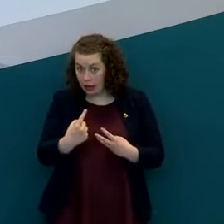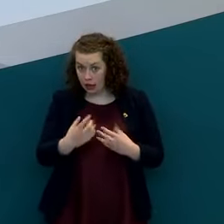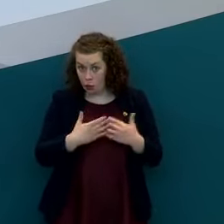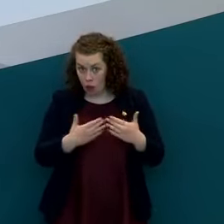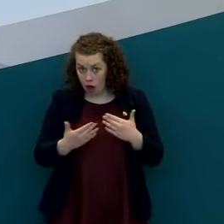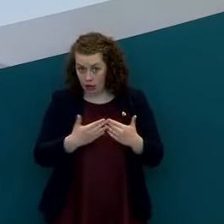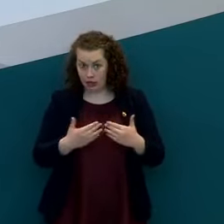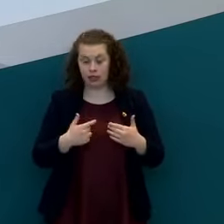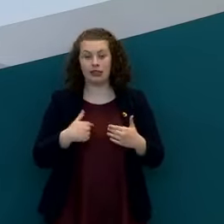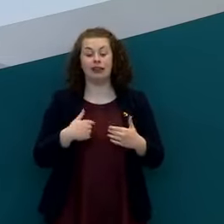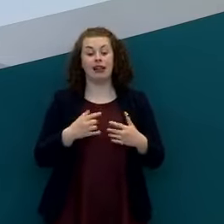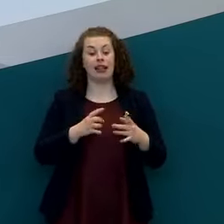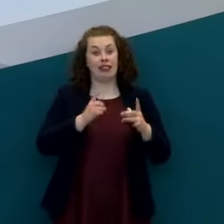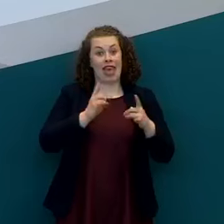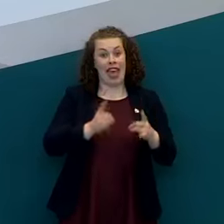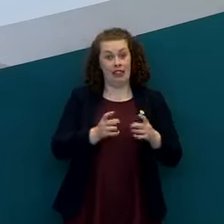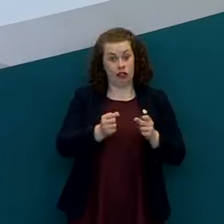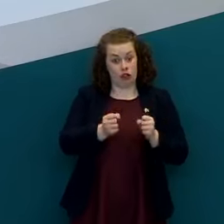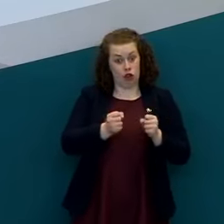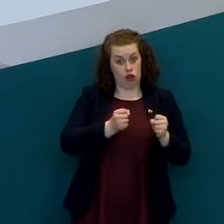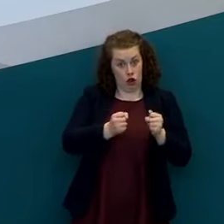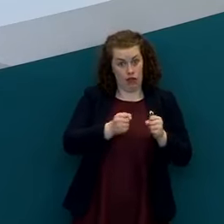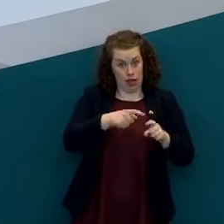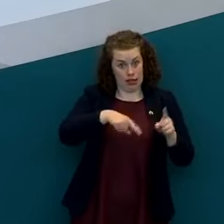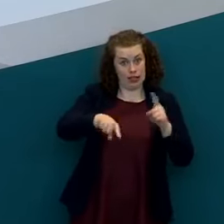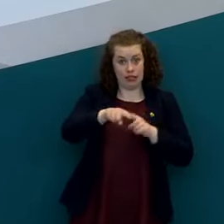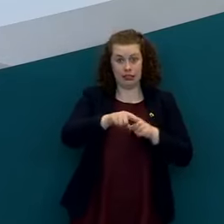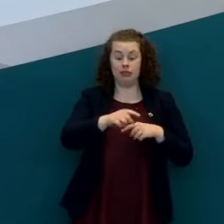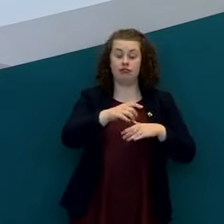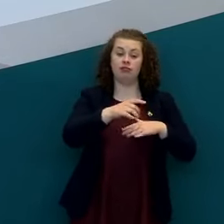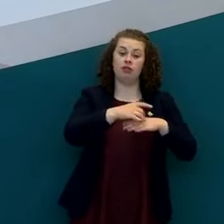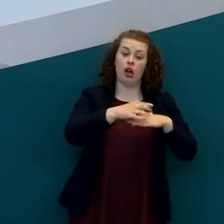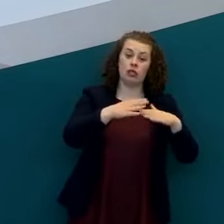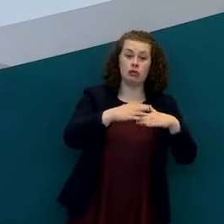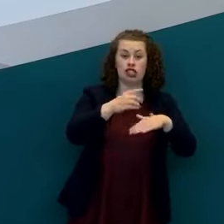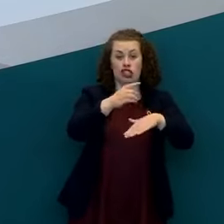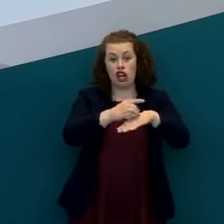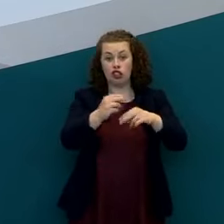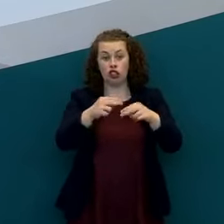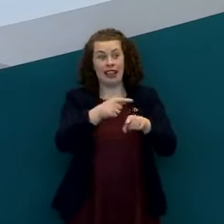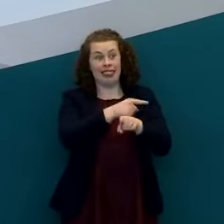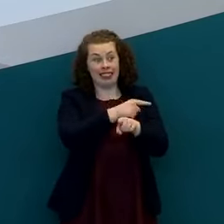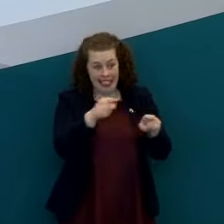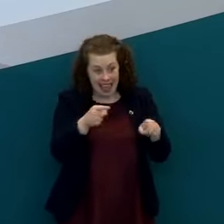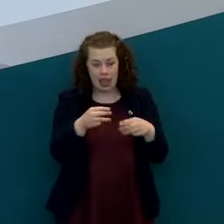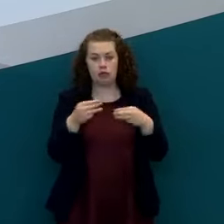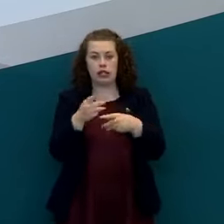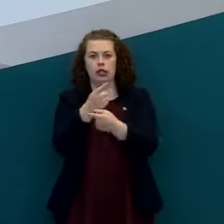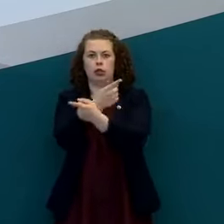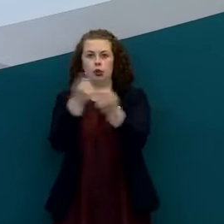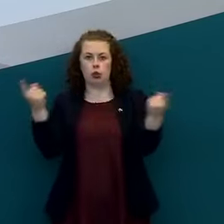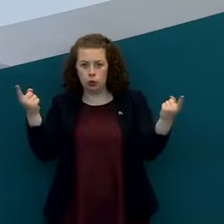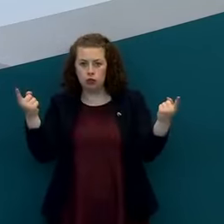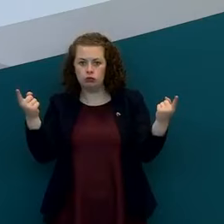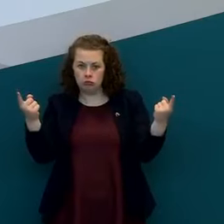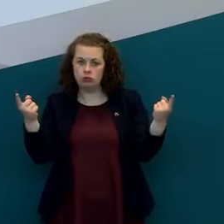it's it's for the health service itself uh to to to protect you when you attend in circumstances that you should from picking up this virus in